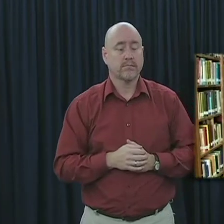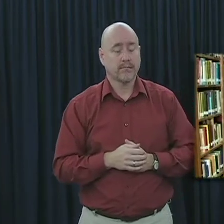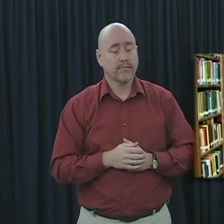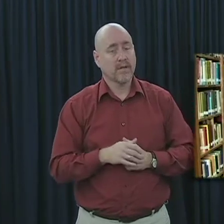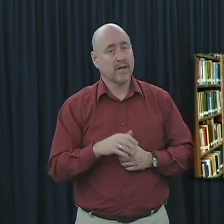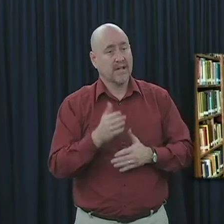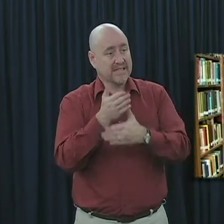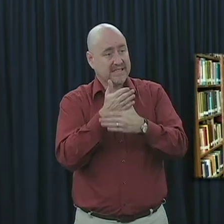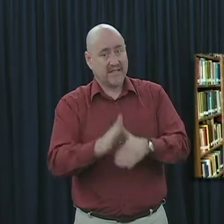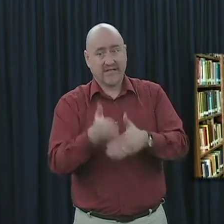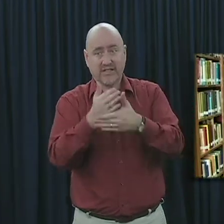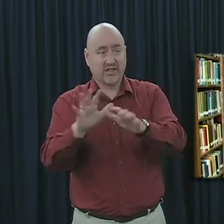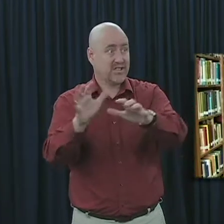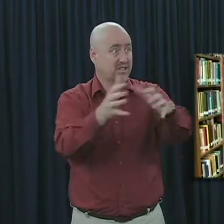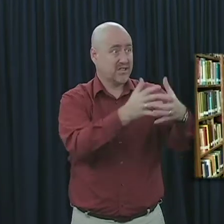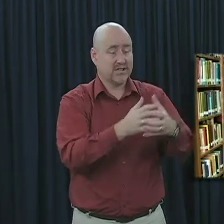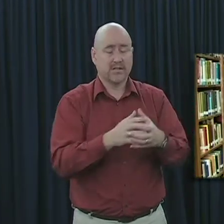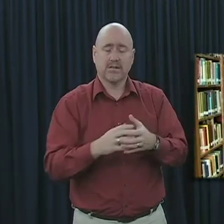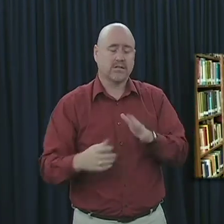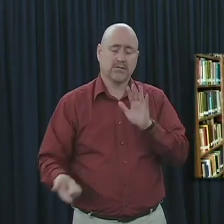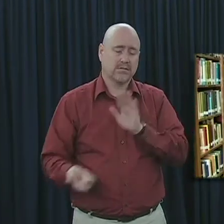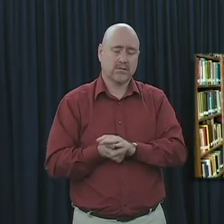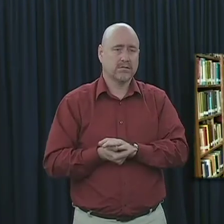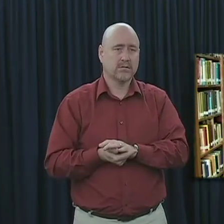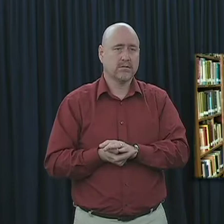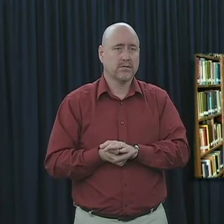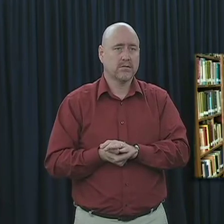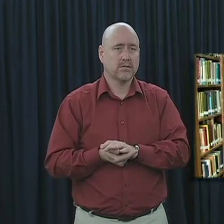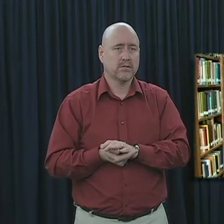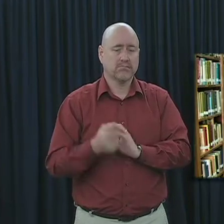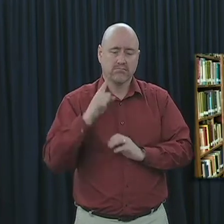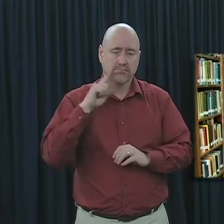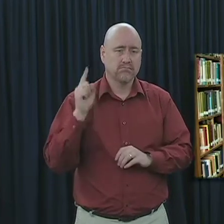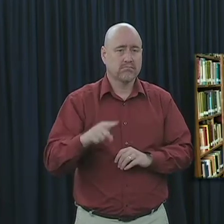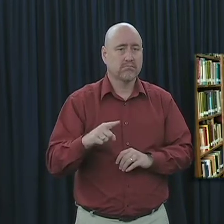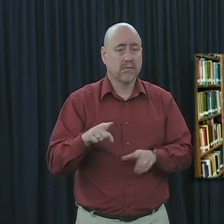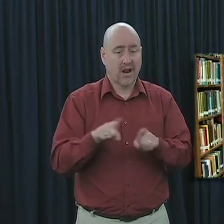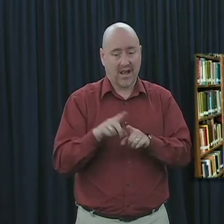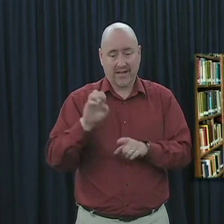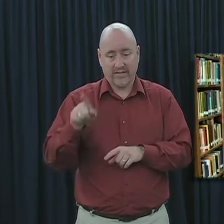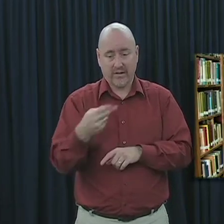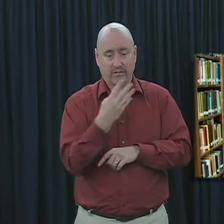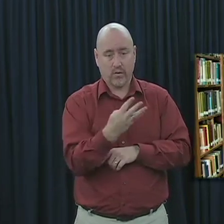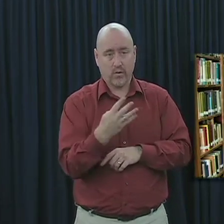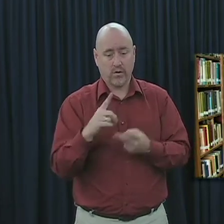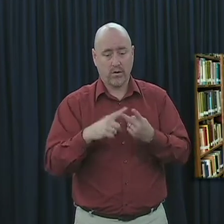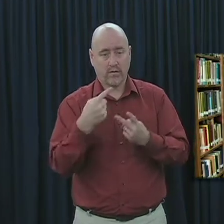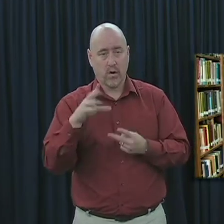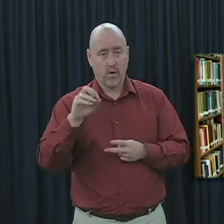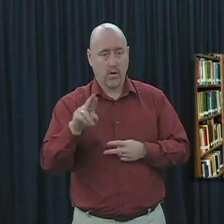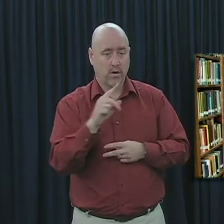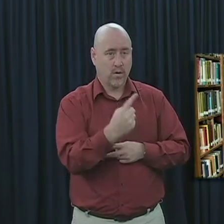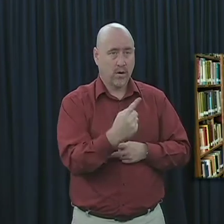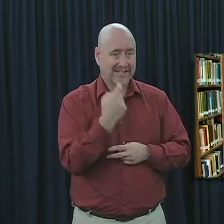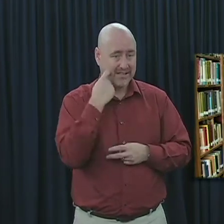Yes, division is condemned and as you heard just a moment ago from passages like Ephesians 4 and 1 Corinthians chapter 1,